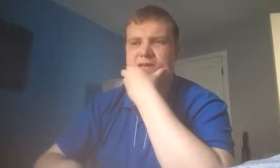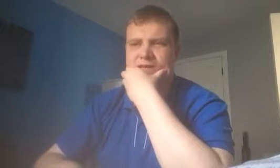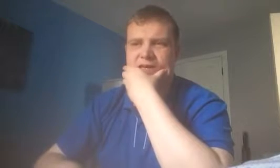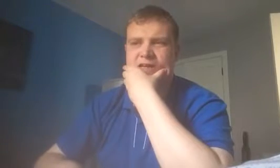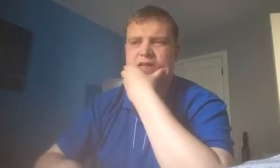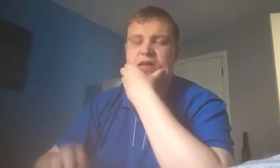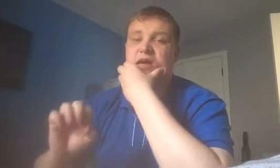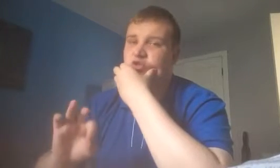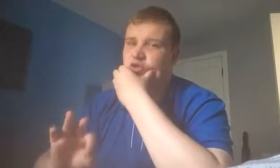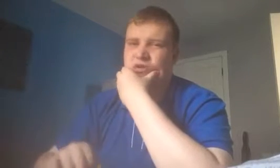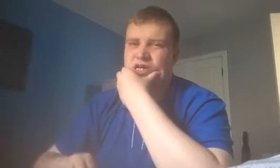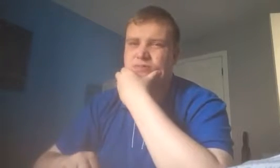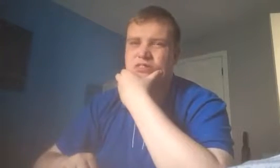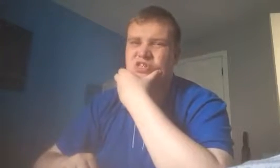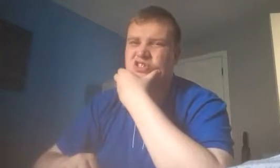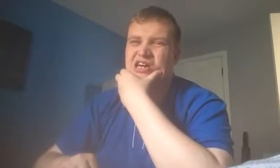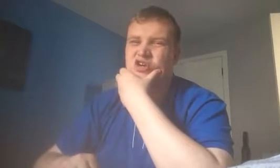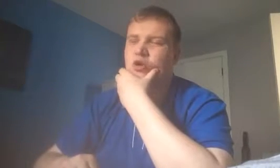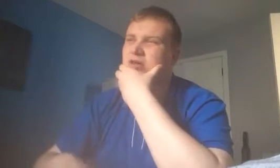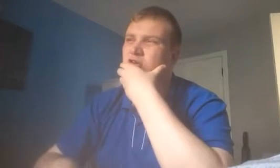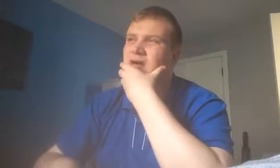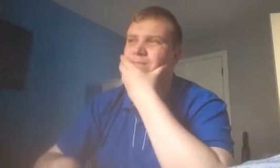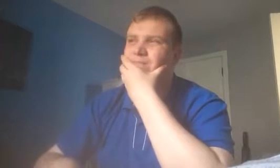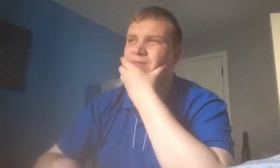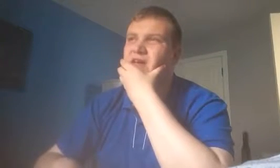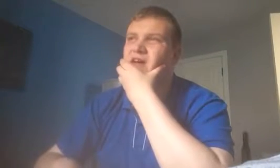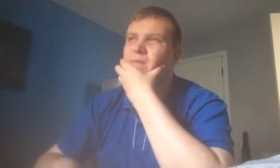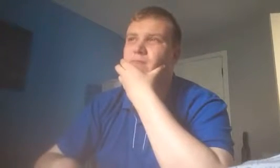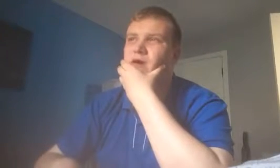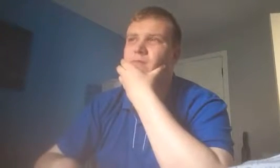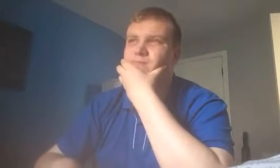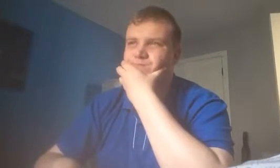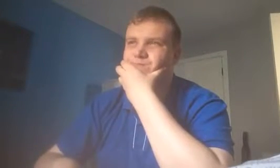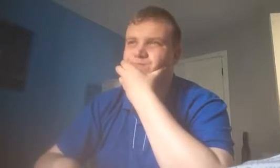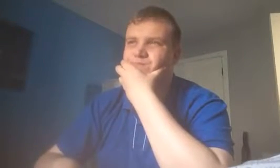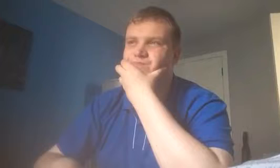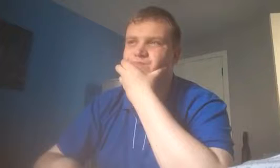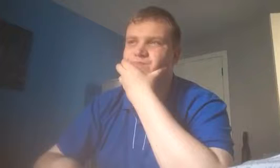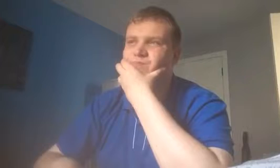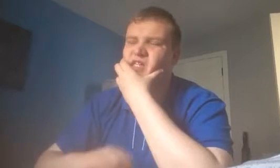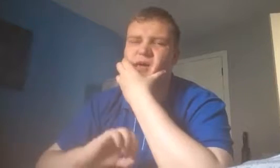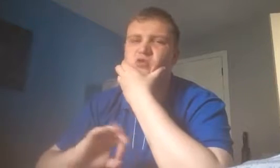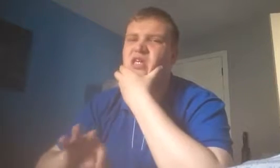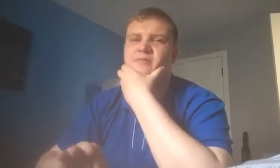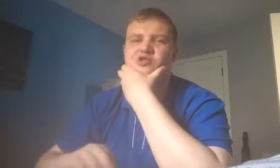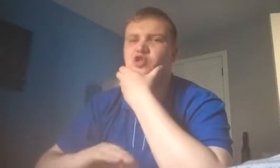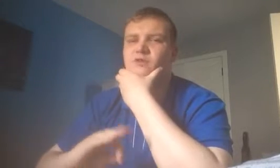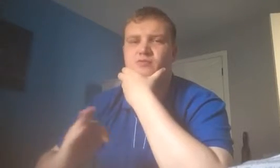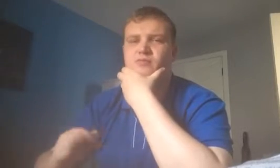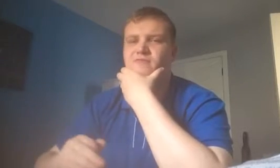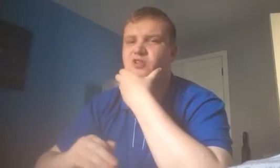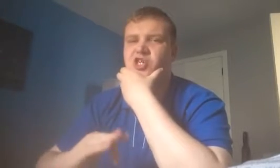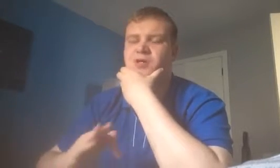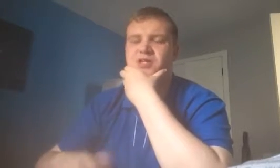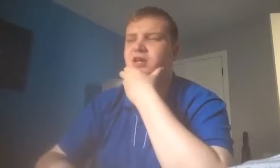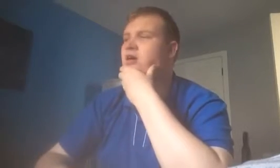Erm. I don't know what happened. So I comment on it. Erm. But. I'm going to keep it short. For Germany today.